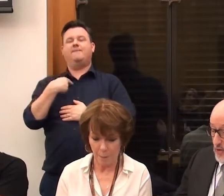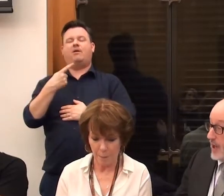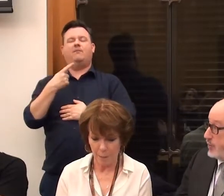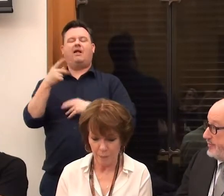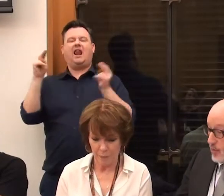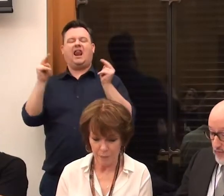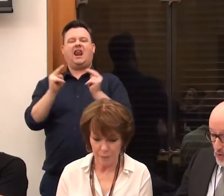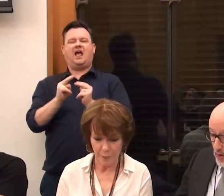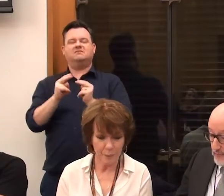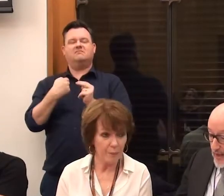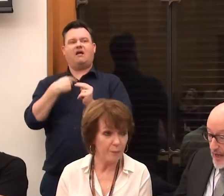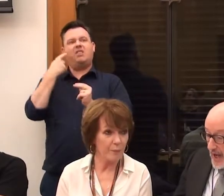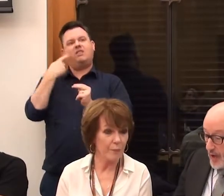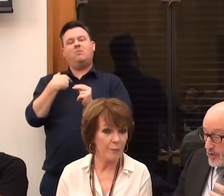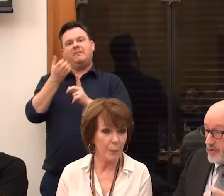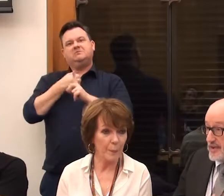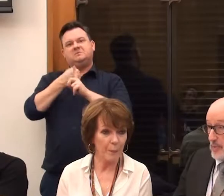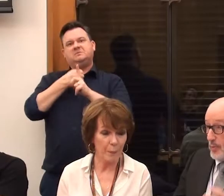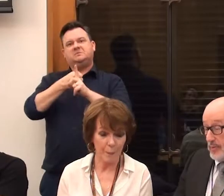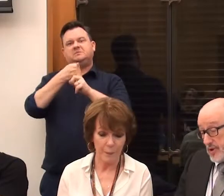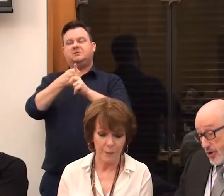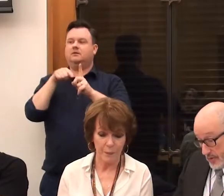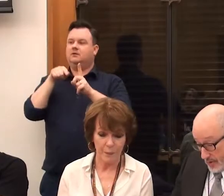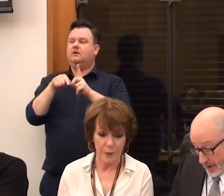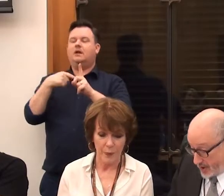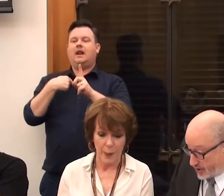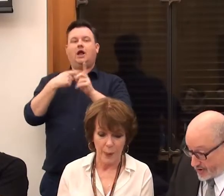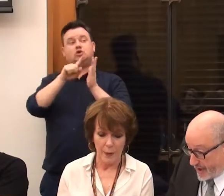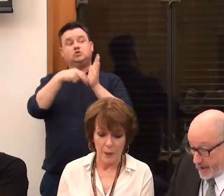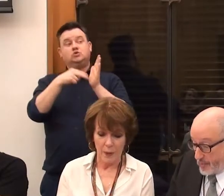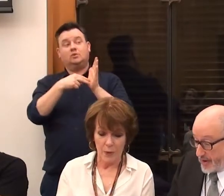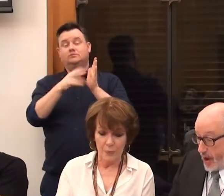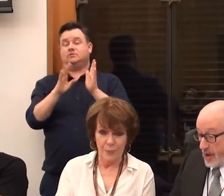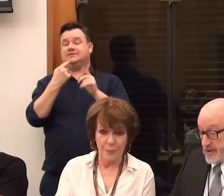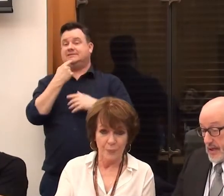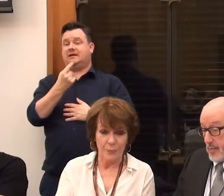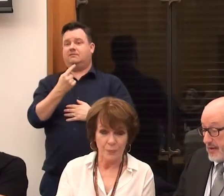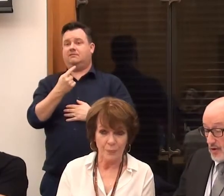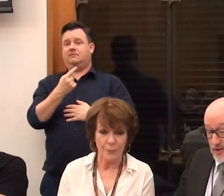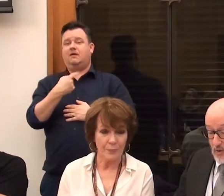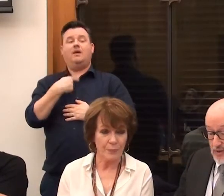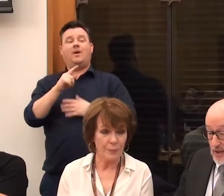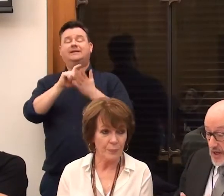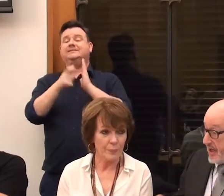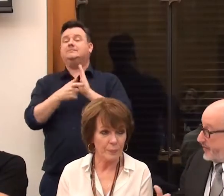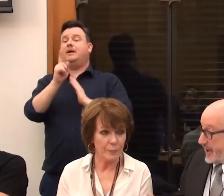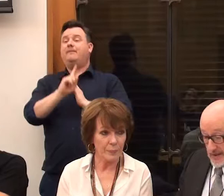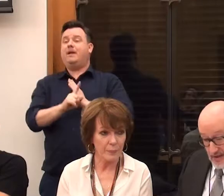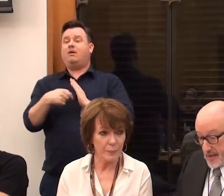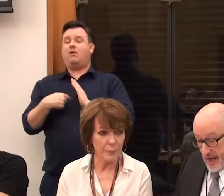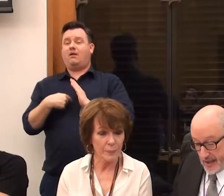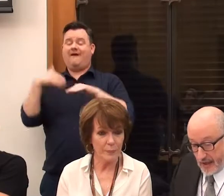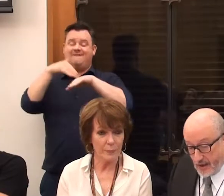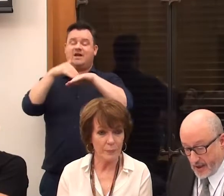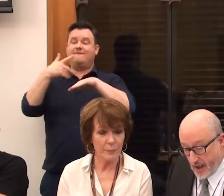lost the ground we fought for, with disabled people, as John just said, being the hardest hit by the austerity. of the